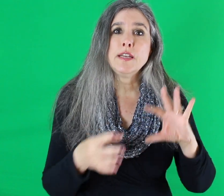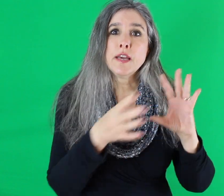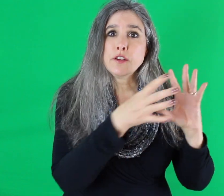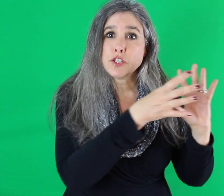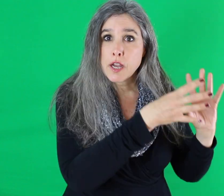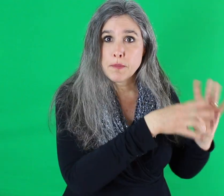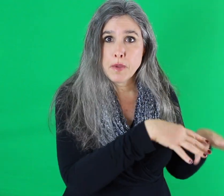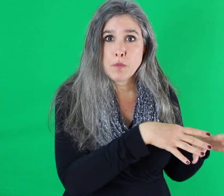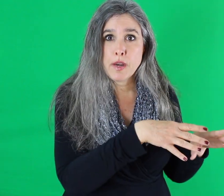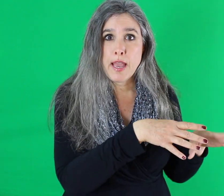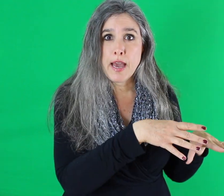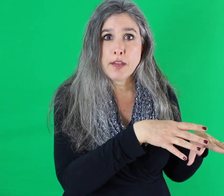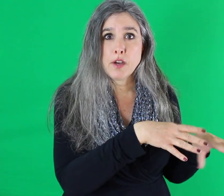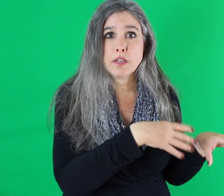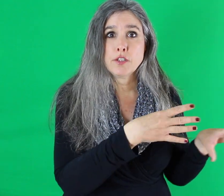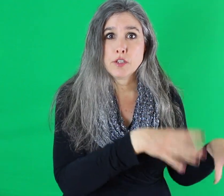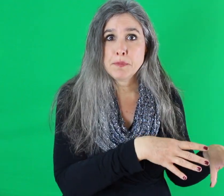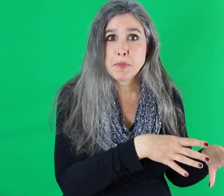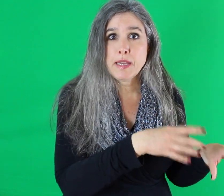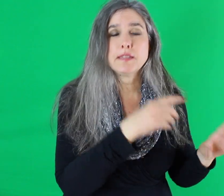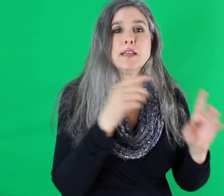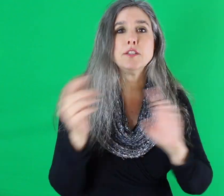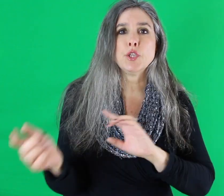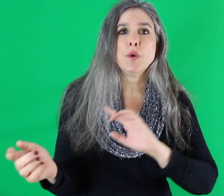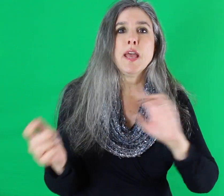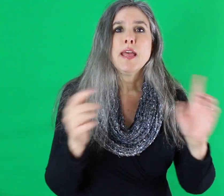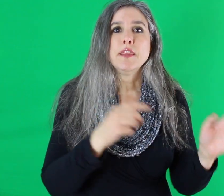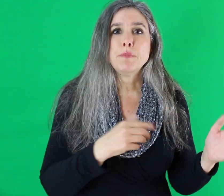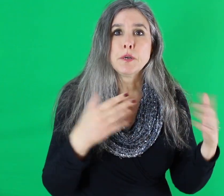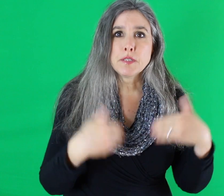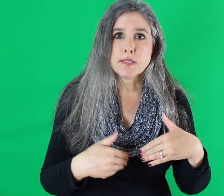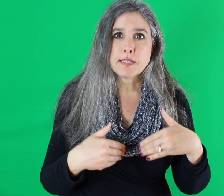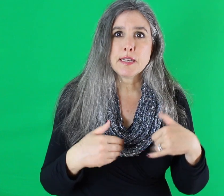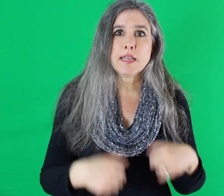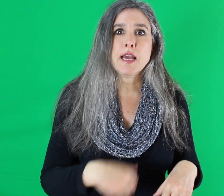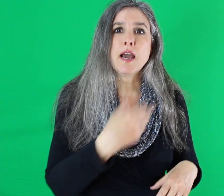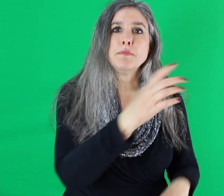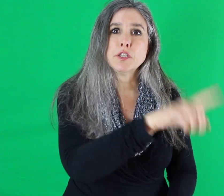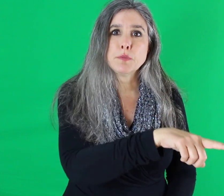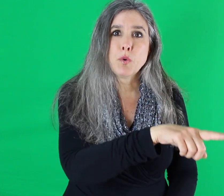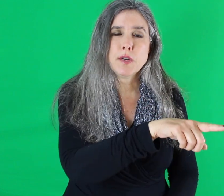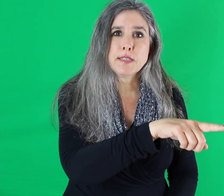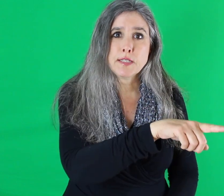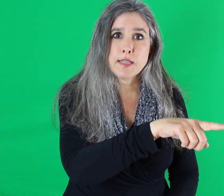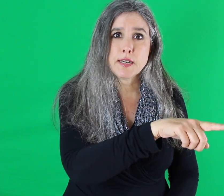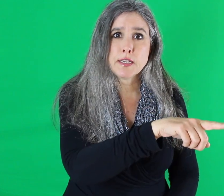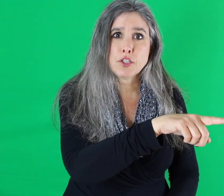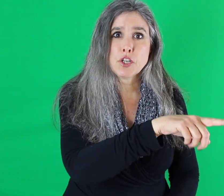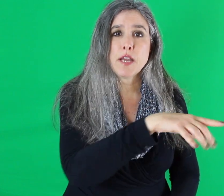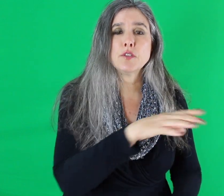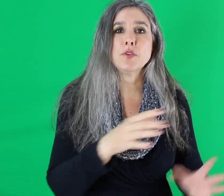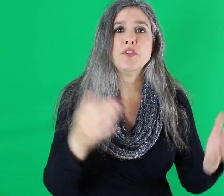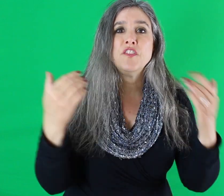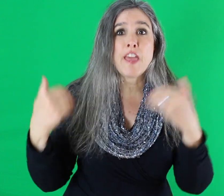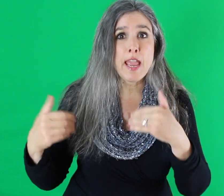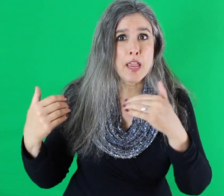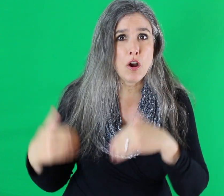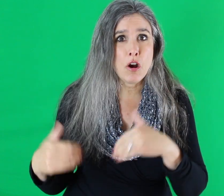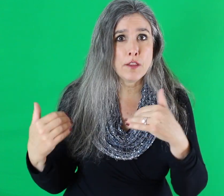another child might want to add on to the Blitz. And so the person standing up just points to the next child. So they are